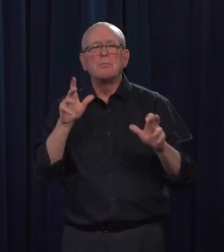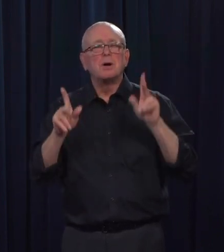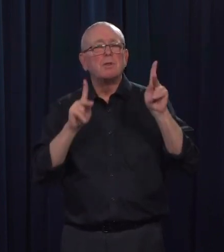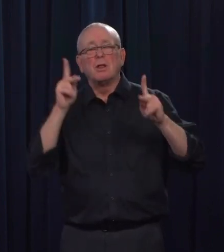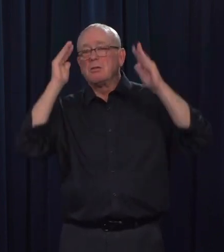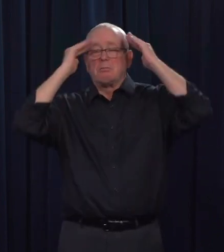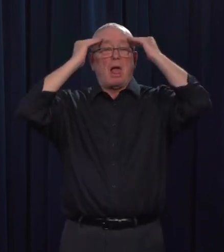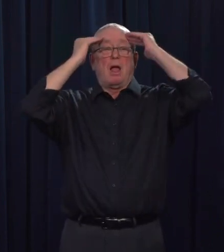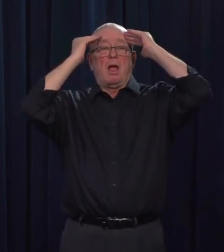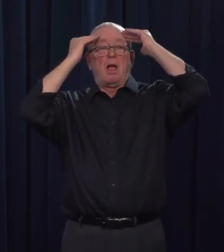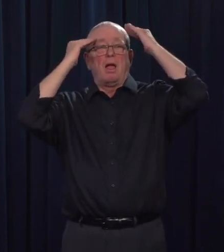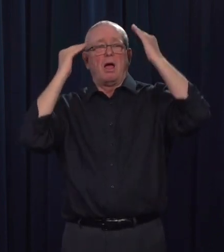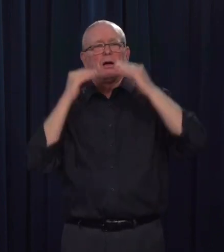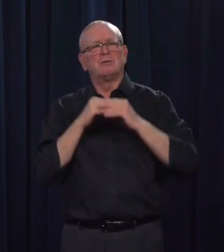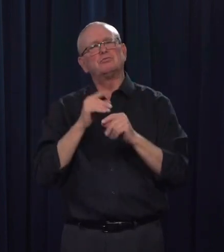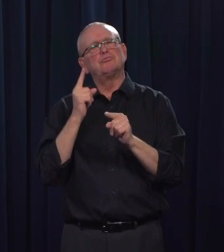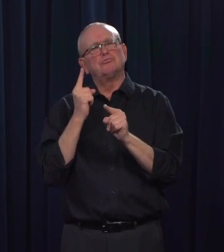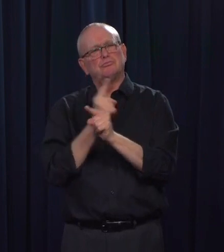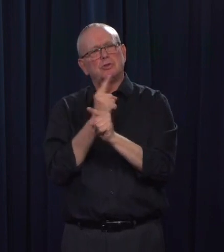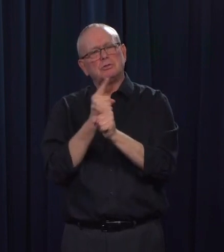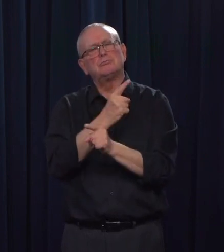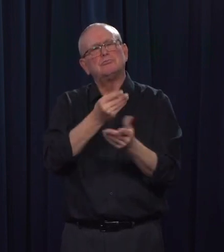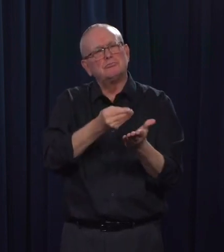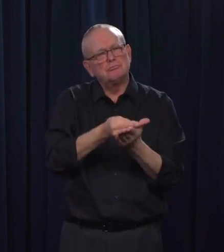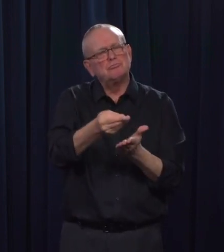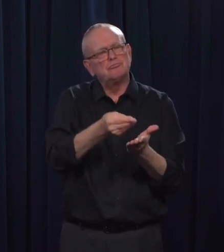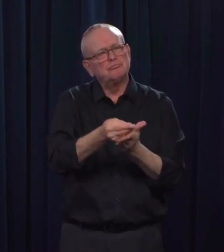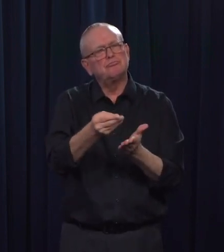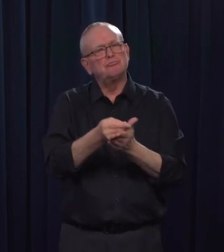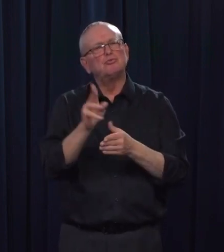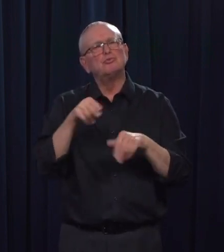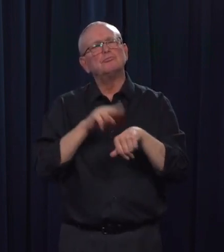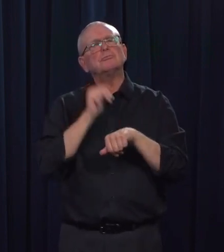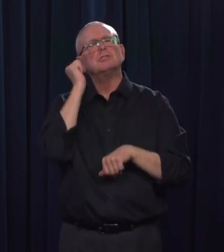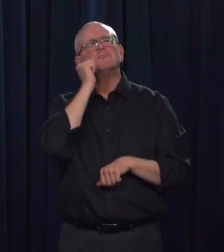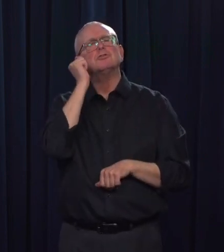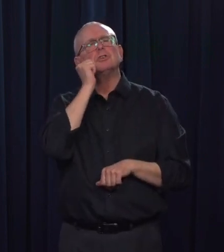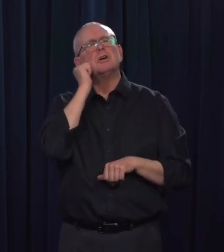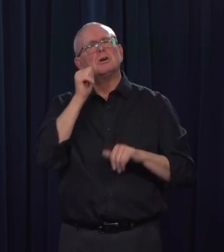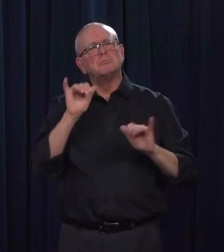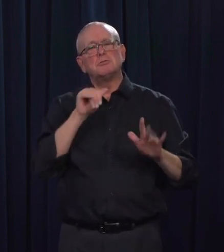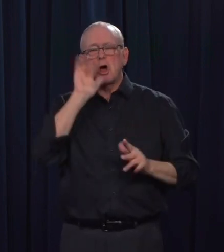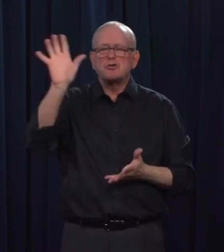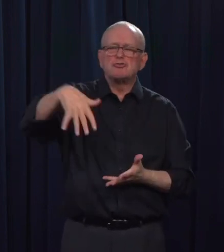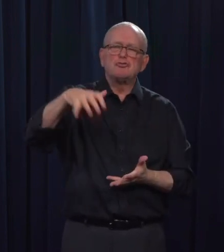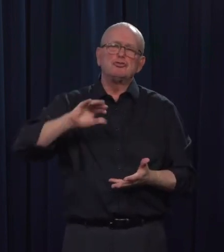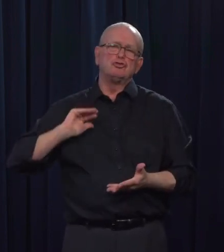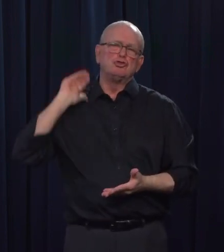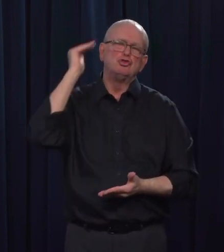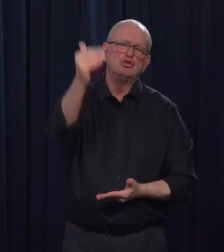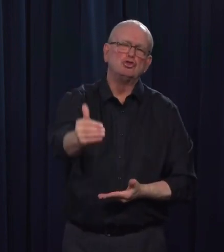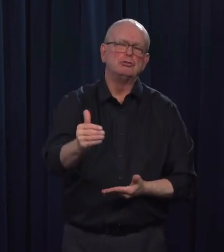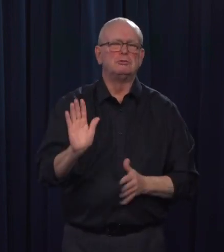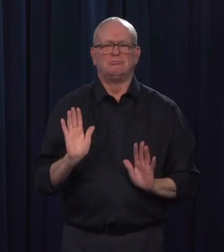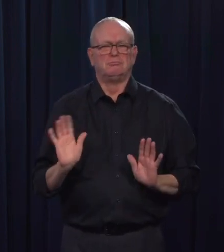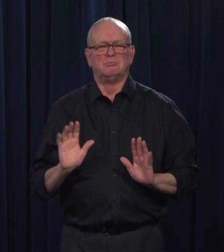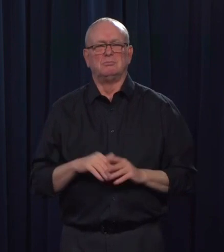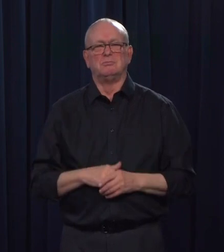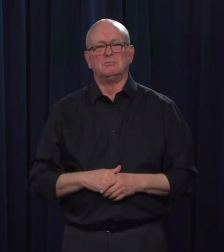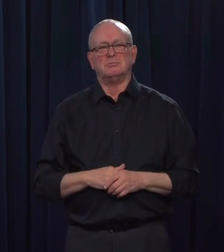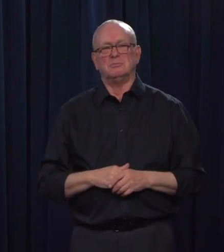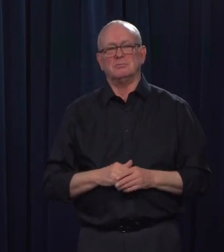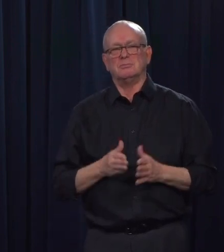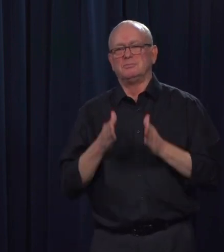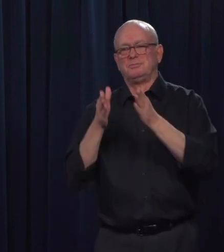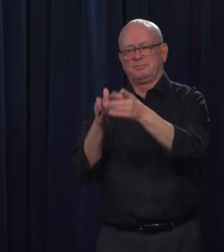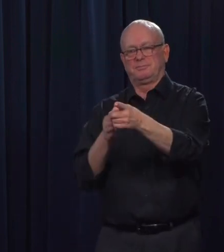their normal rate of consumption. Minister, you mentioned in your opening remarks that you're looking at helping food banks in the short or medium or